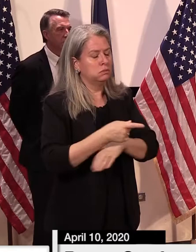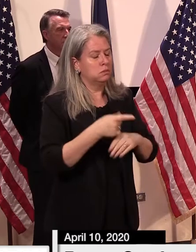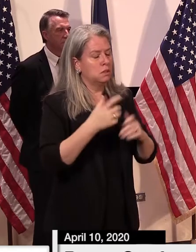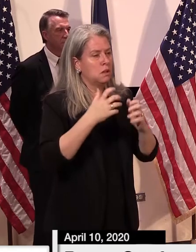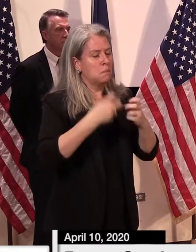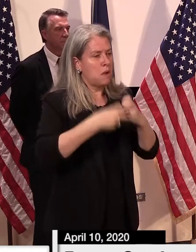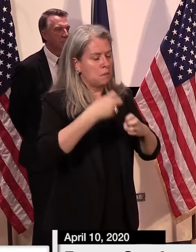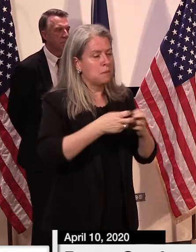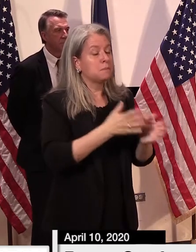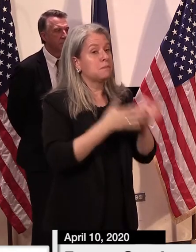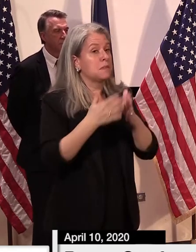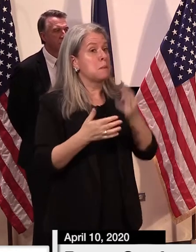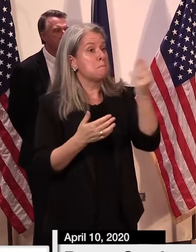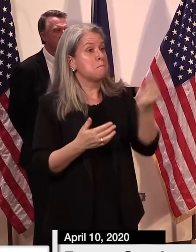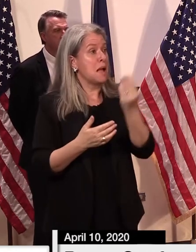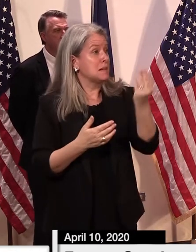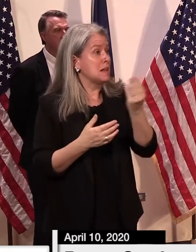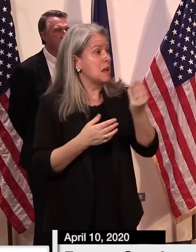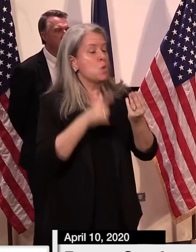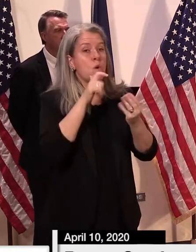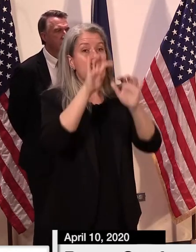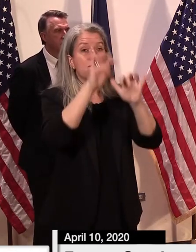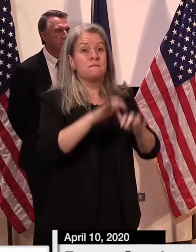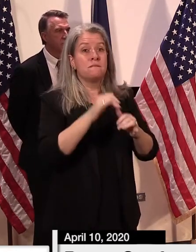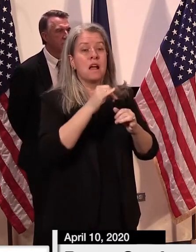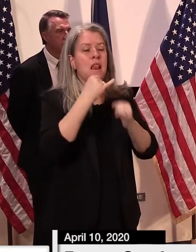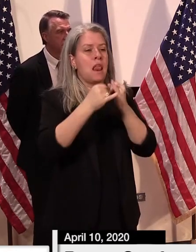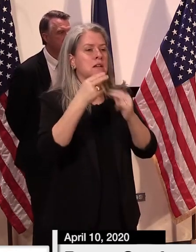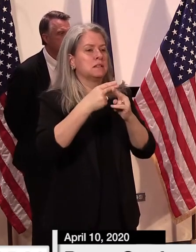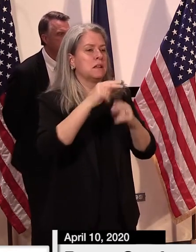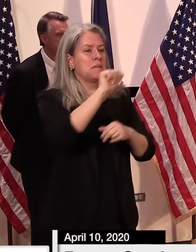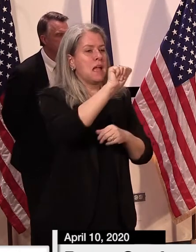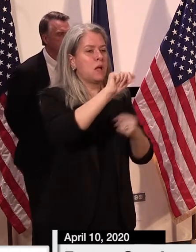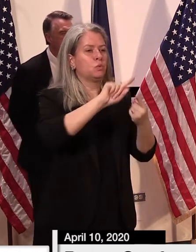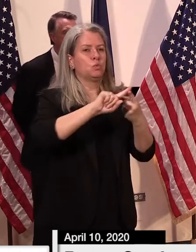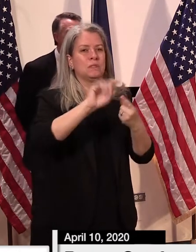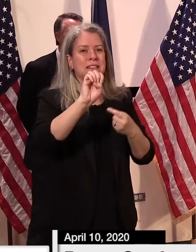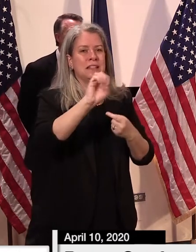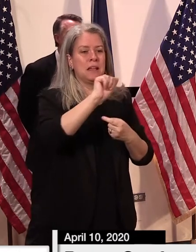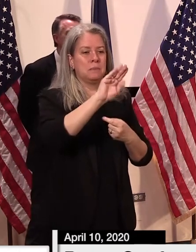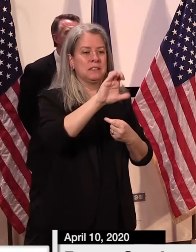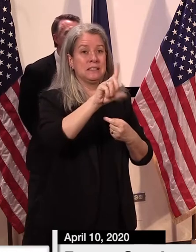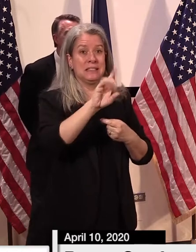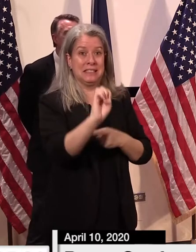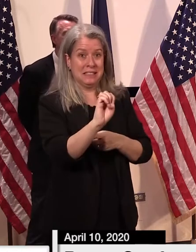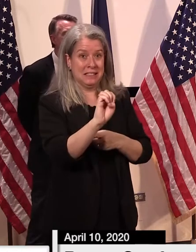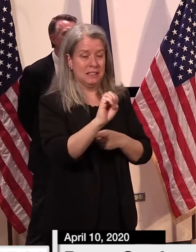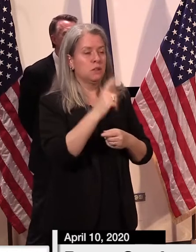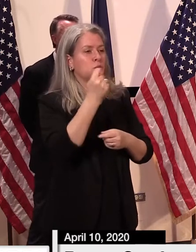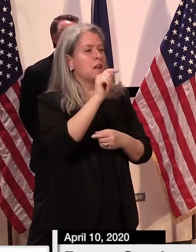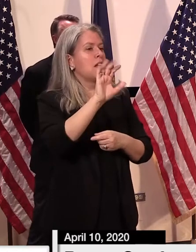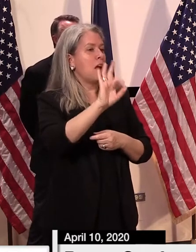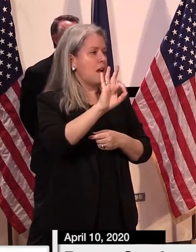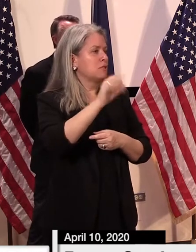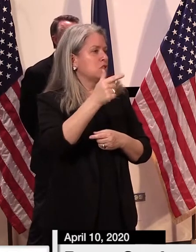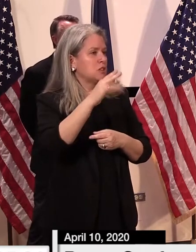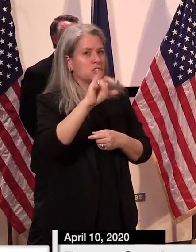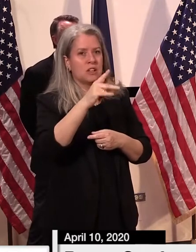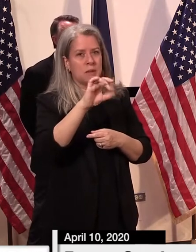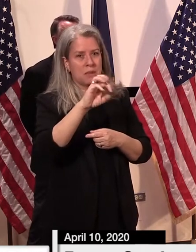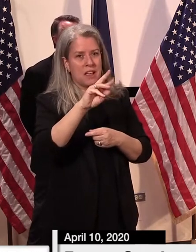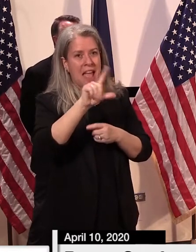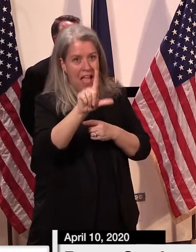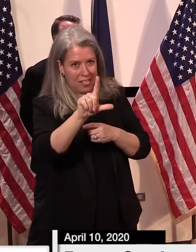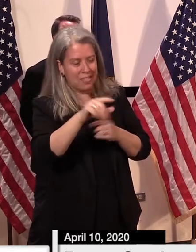Monday, we are looking for people whose last names start with A through E. Tuesday, F through L. Wednesday,